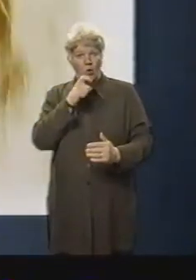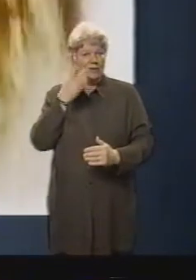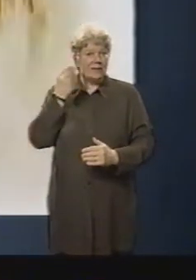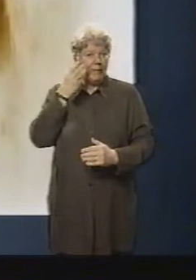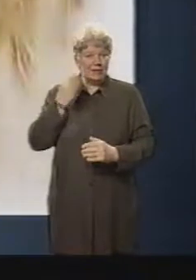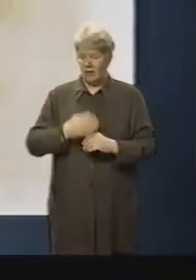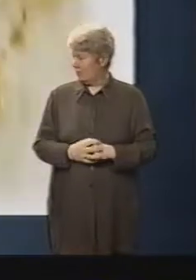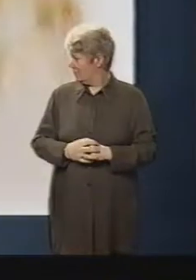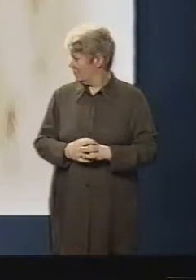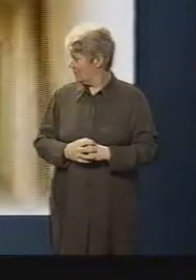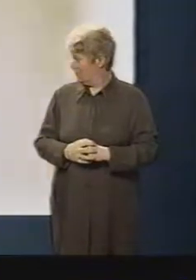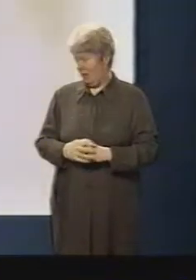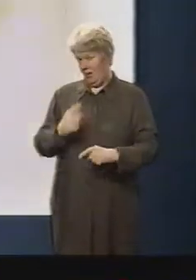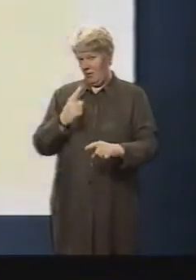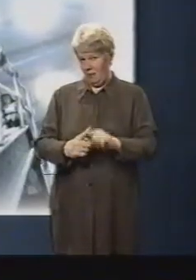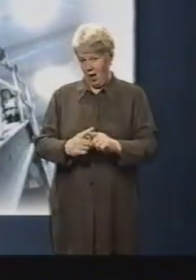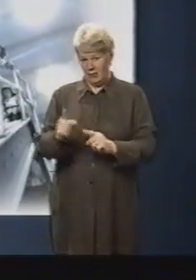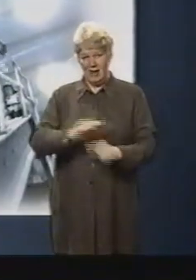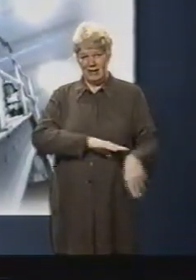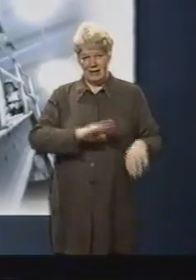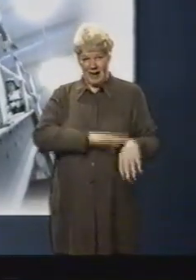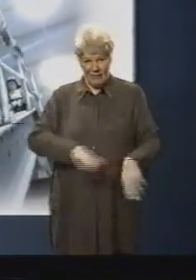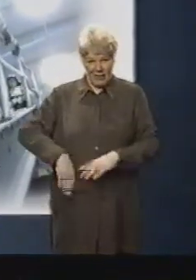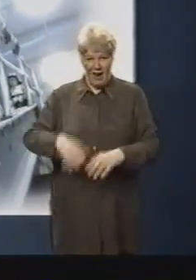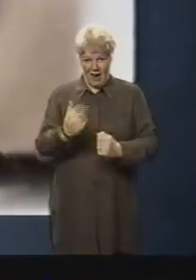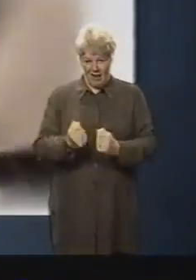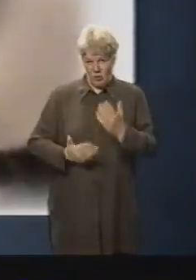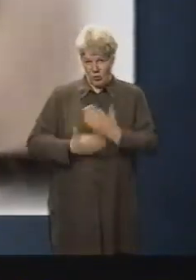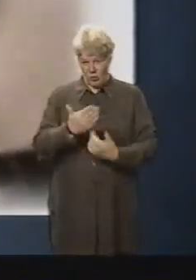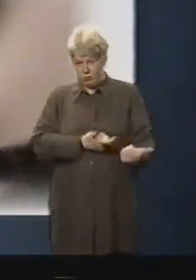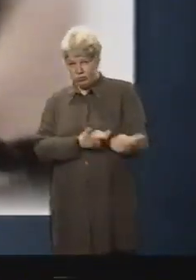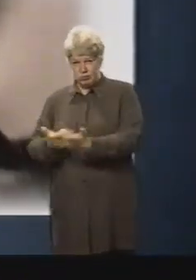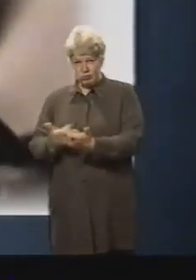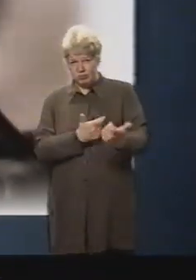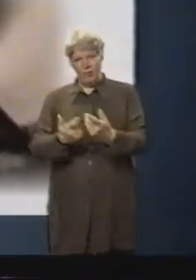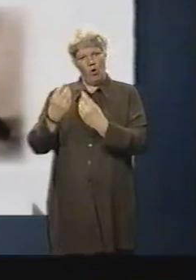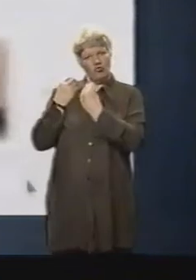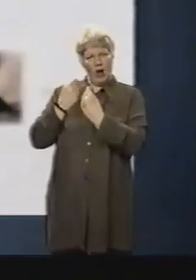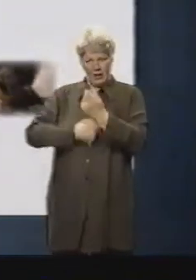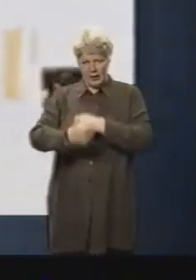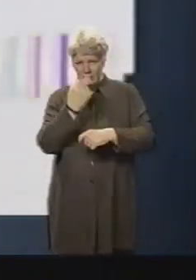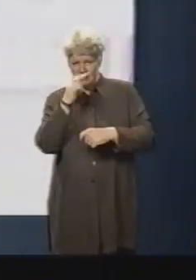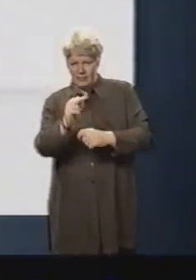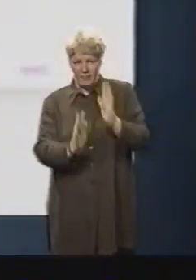And feel the heat with the Navy's finest as they tackle the latest in fire training simulators.